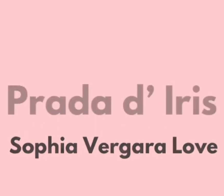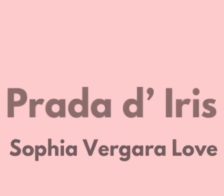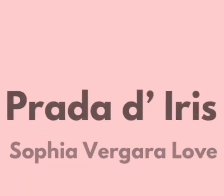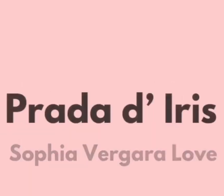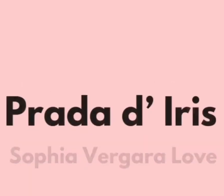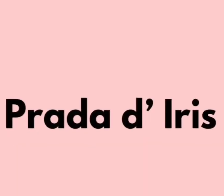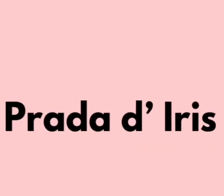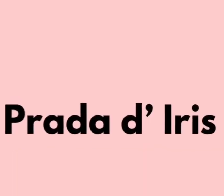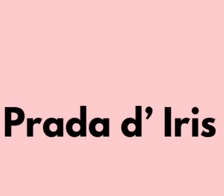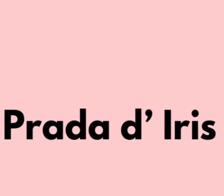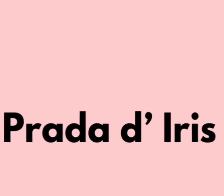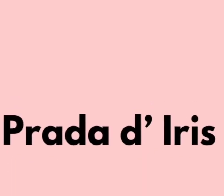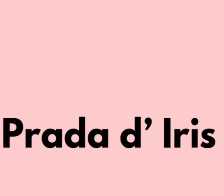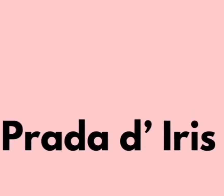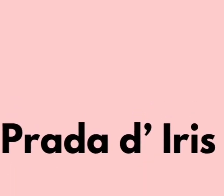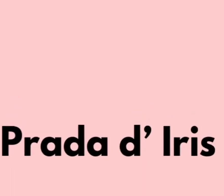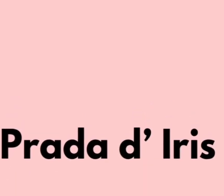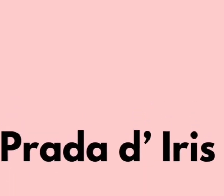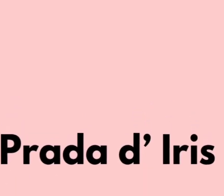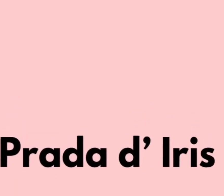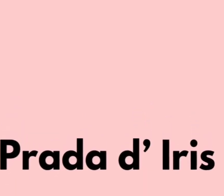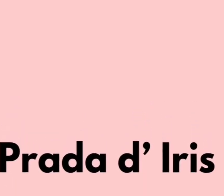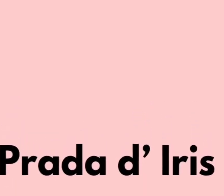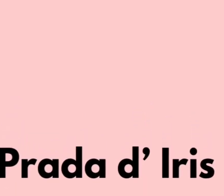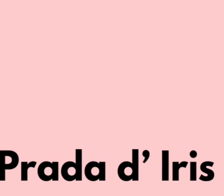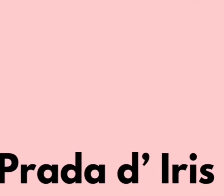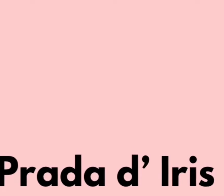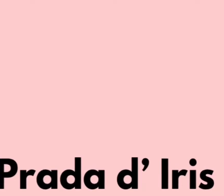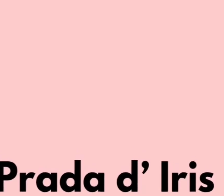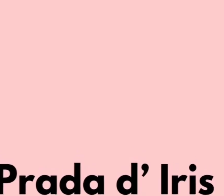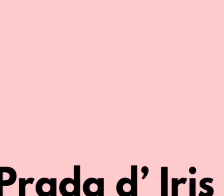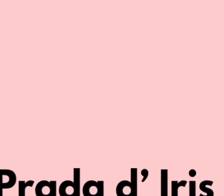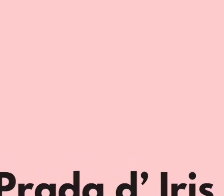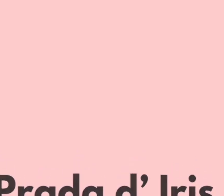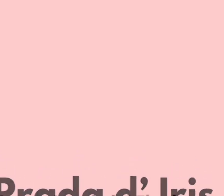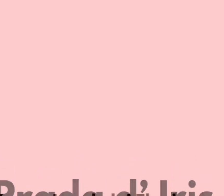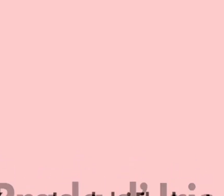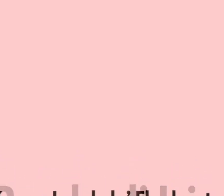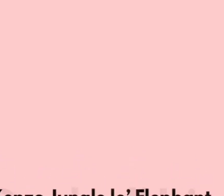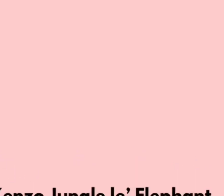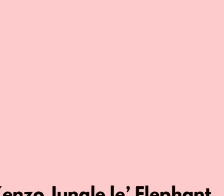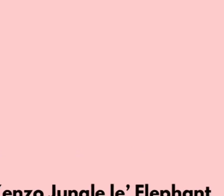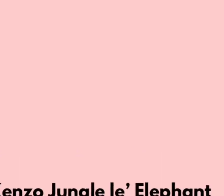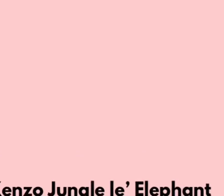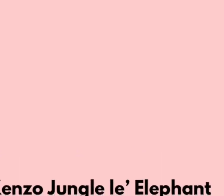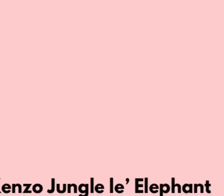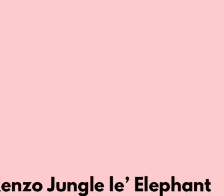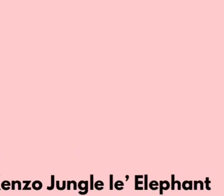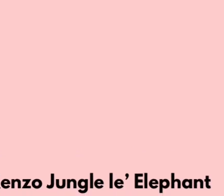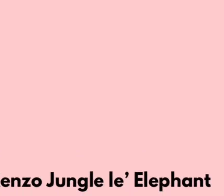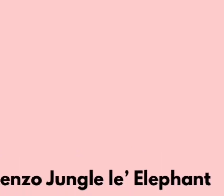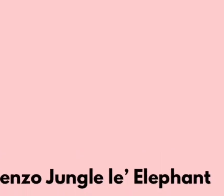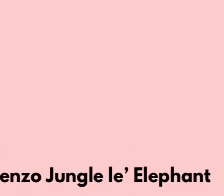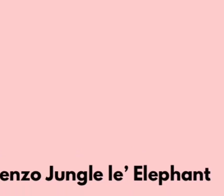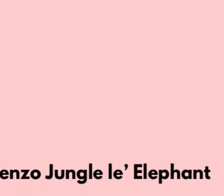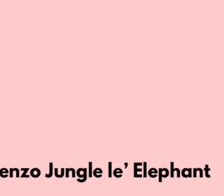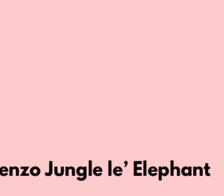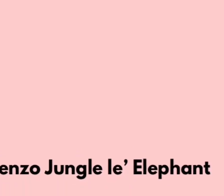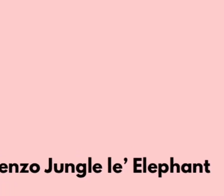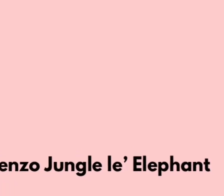have only selected five for next year so yeah that means a lot